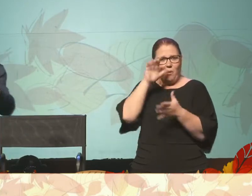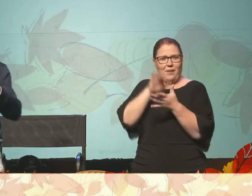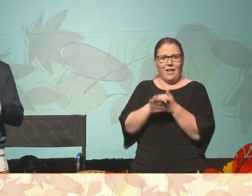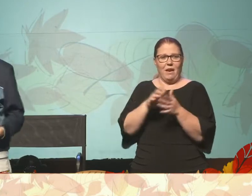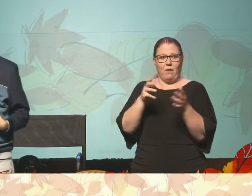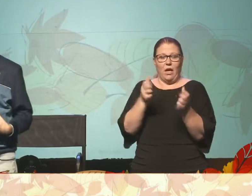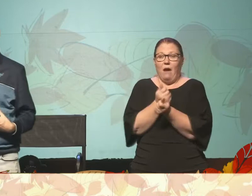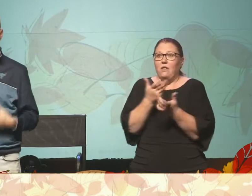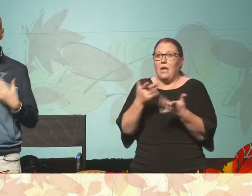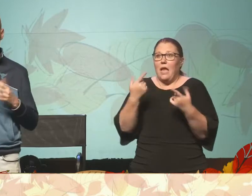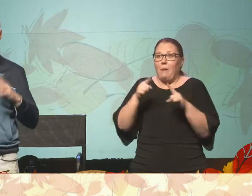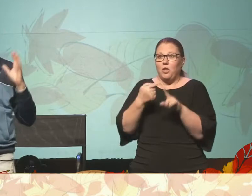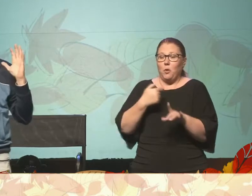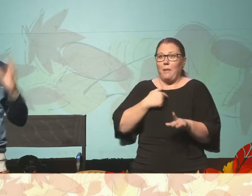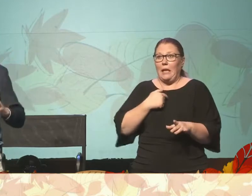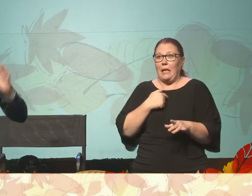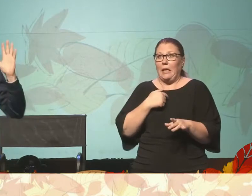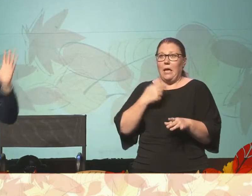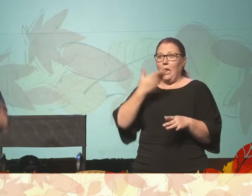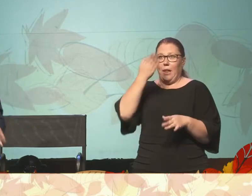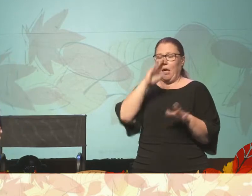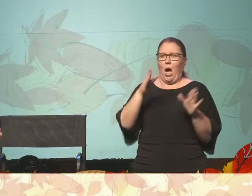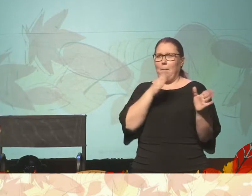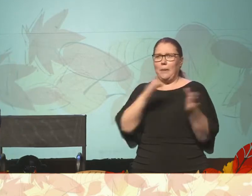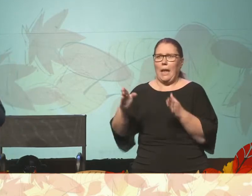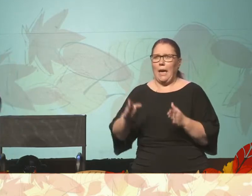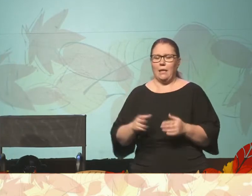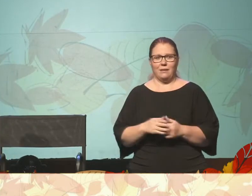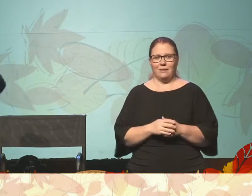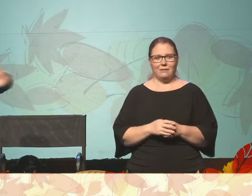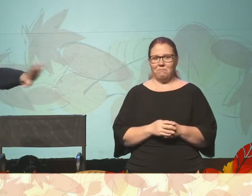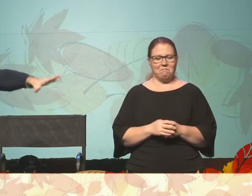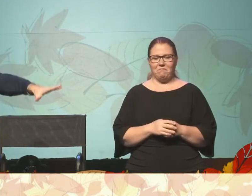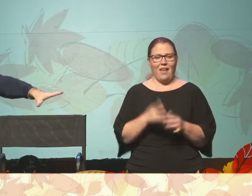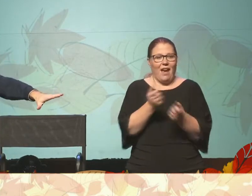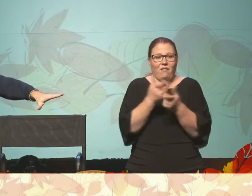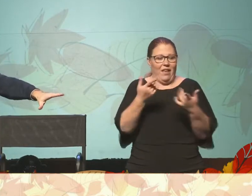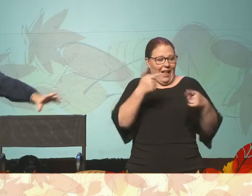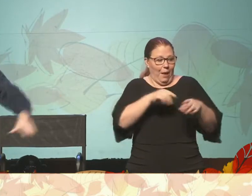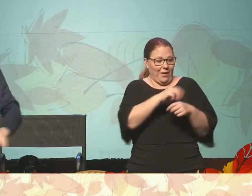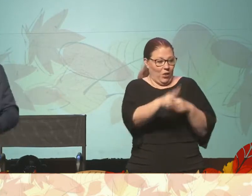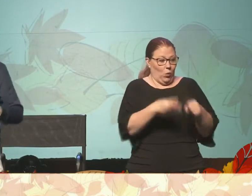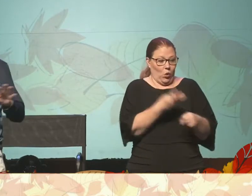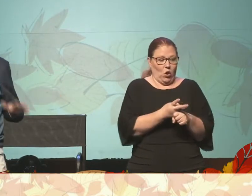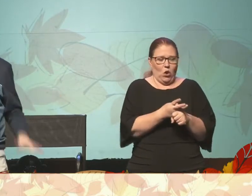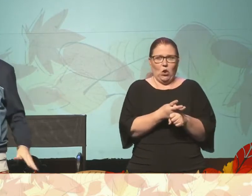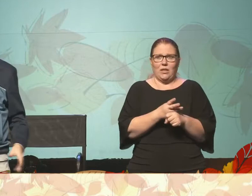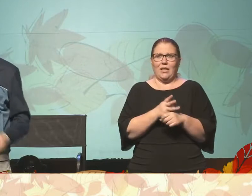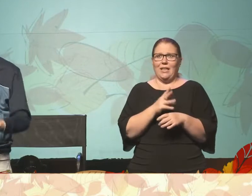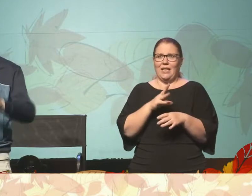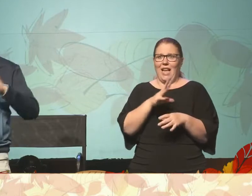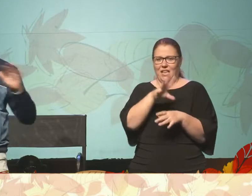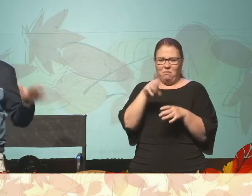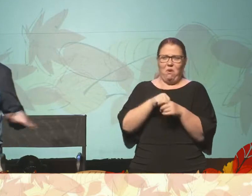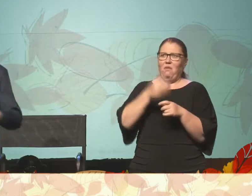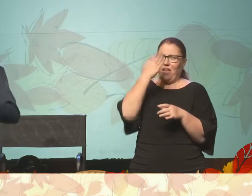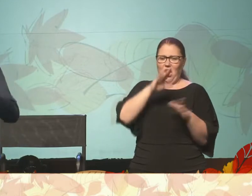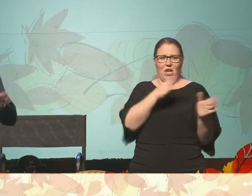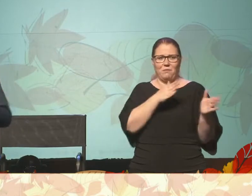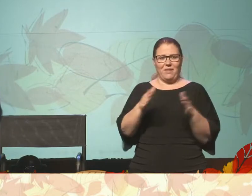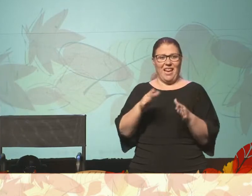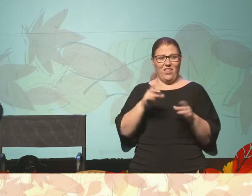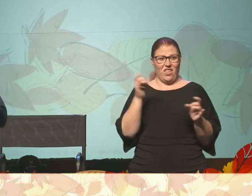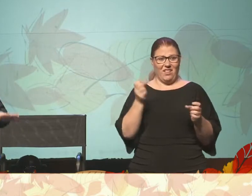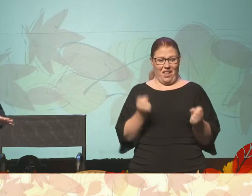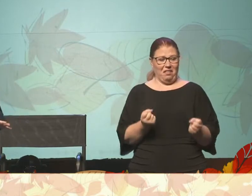everything that happens to me is a part of some cosmic plan, that everything that happens in the world is a part of a cosmic plan. Because there's a lot of evil,